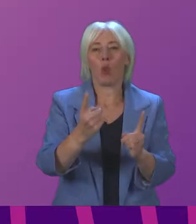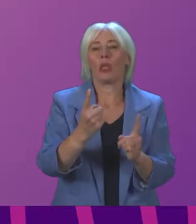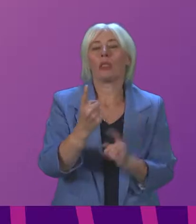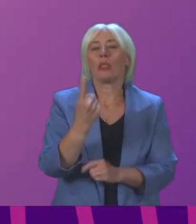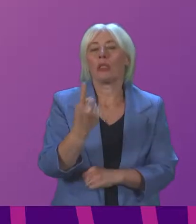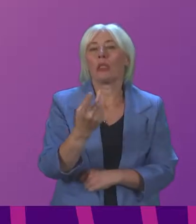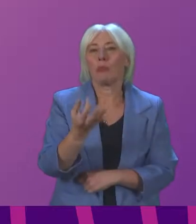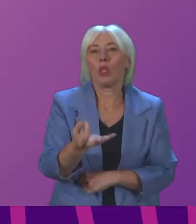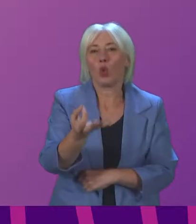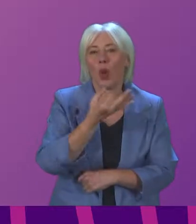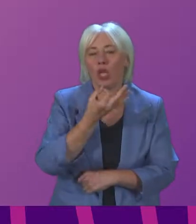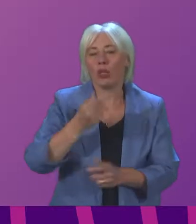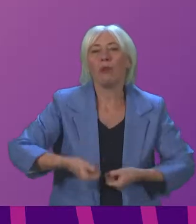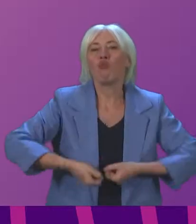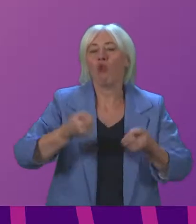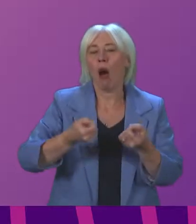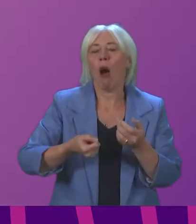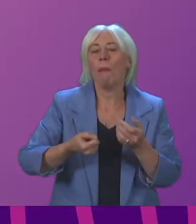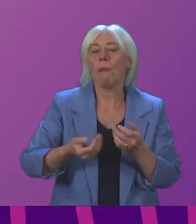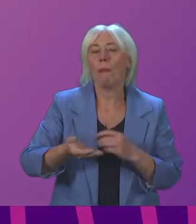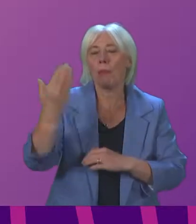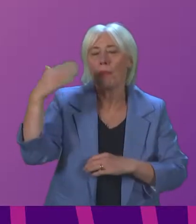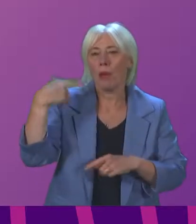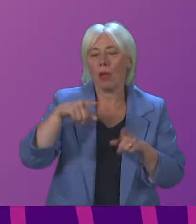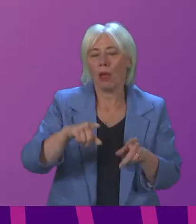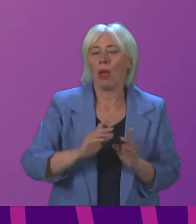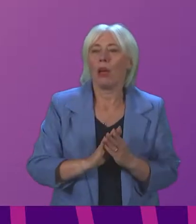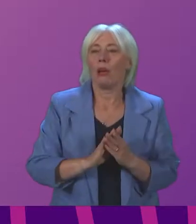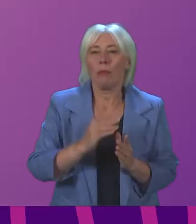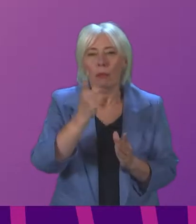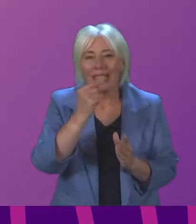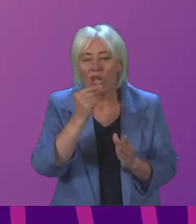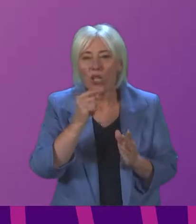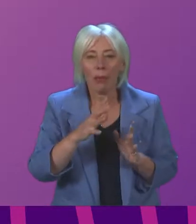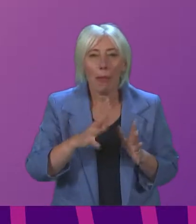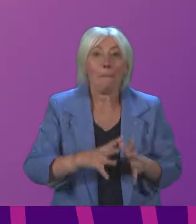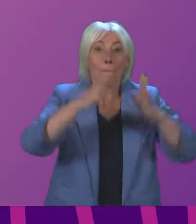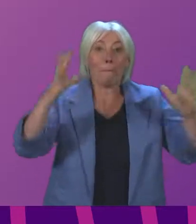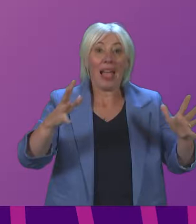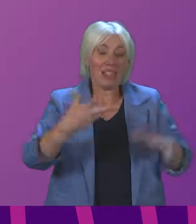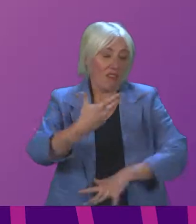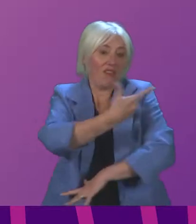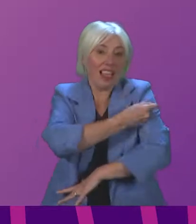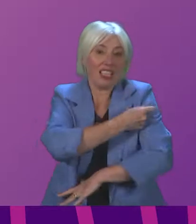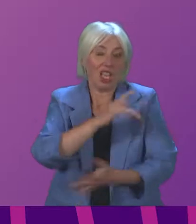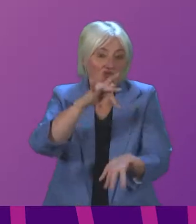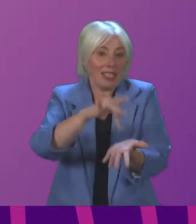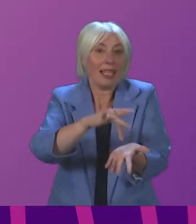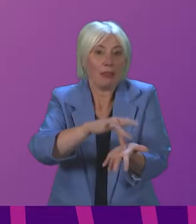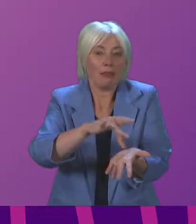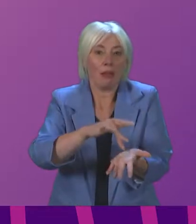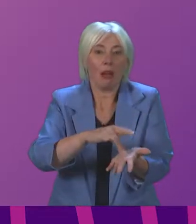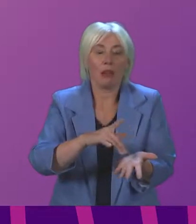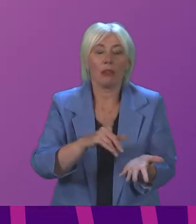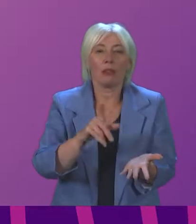that has been raised with us has been about the possibility of creating mass vaccination centres. You can see that it is a point that